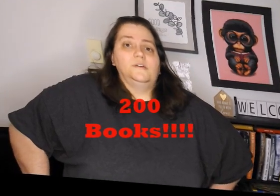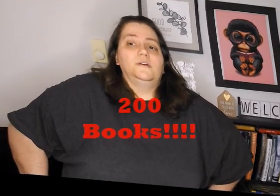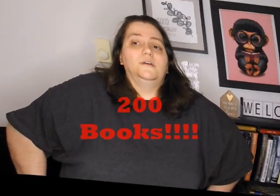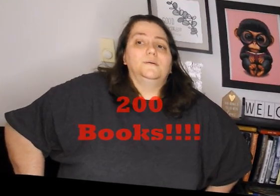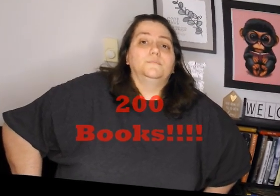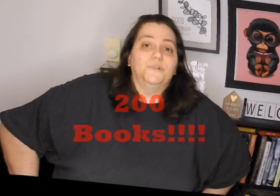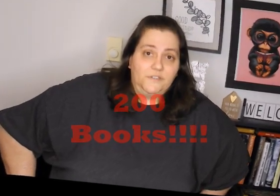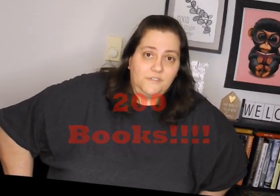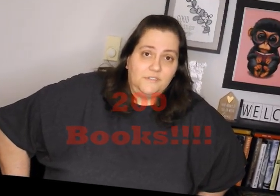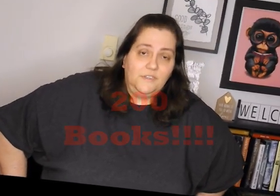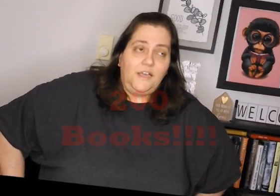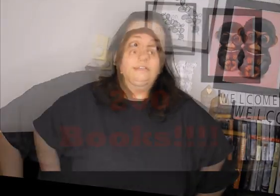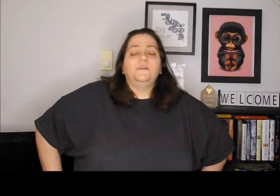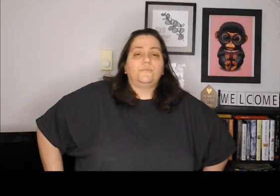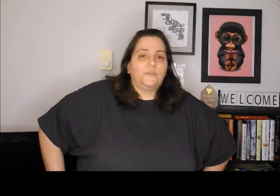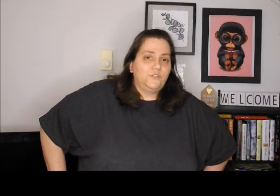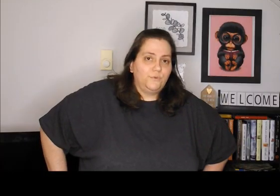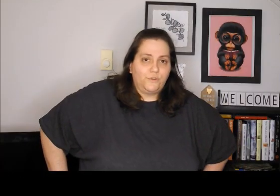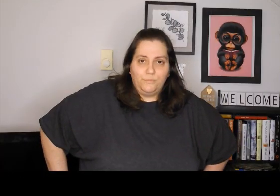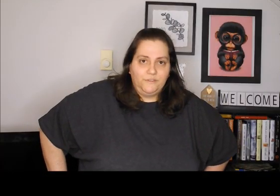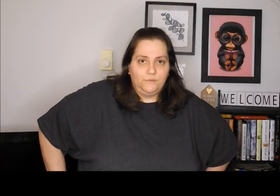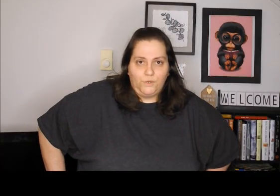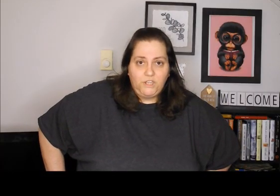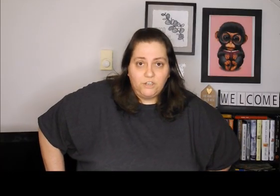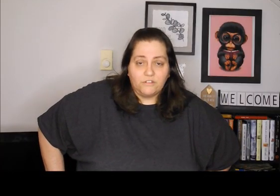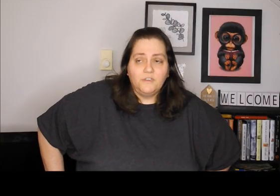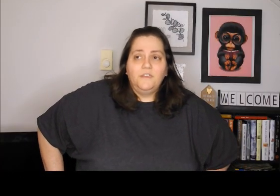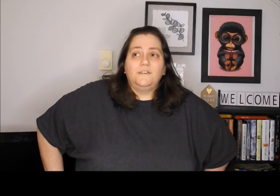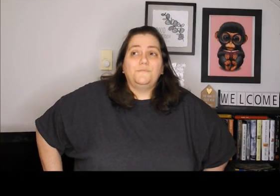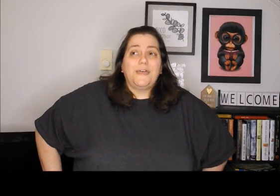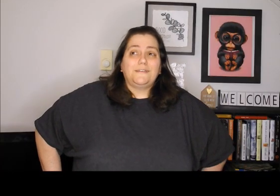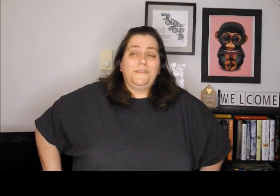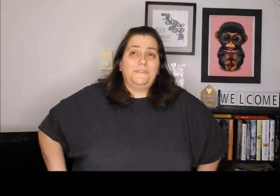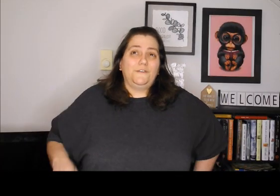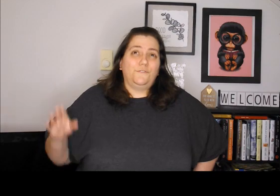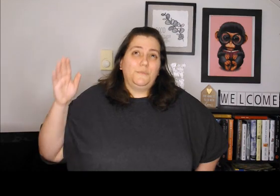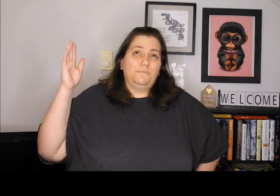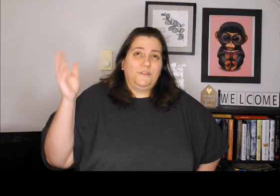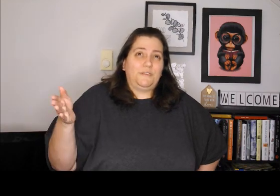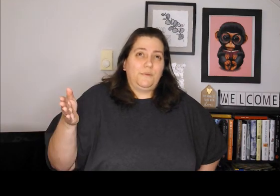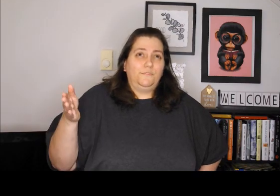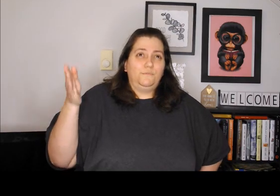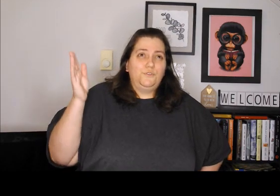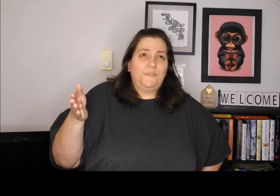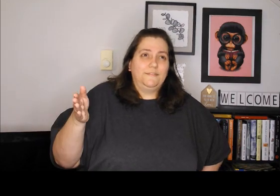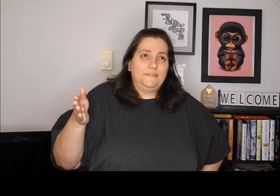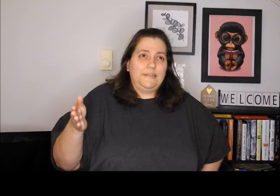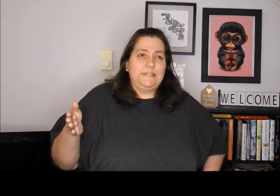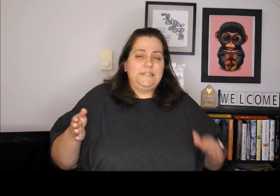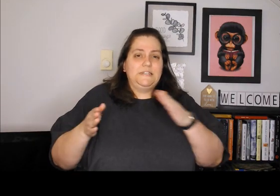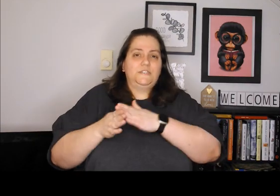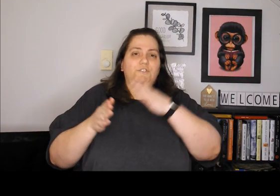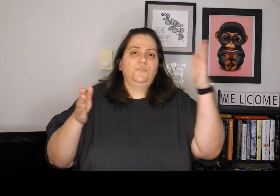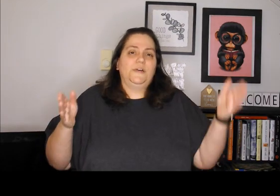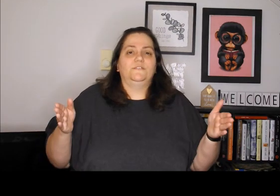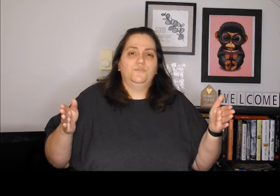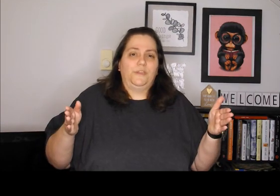200 books. I haven't read 200 books in one year. In fact, I think from the books I read from 2019 to 2023,